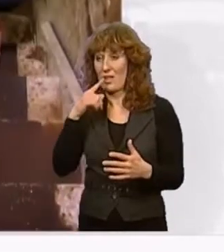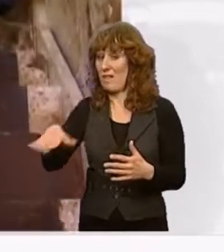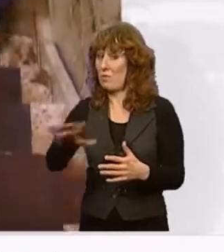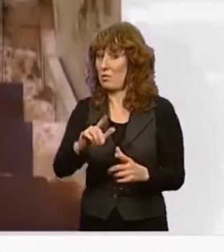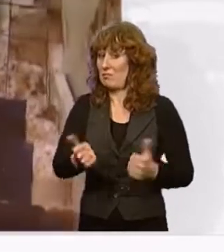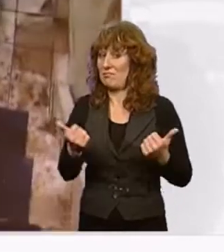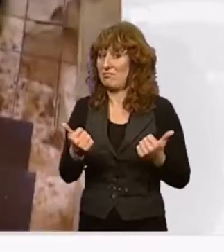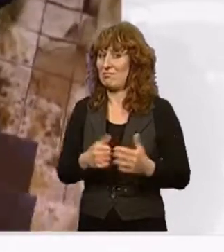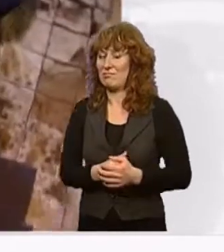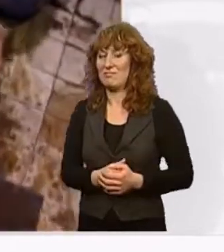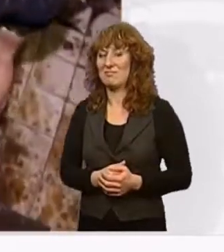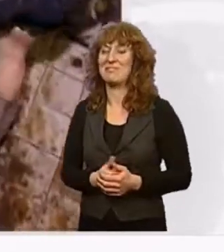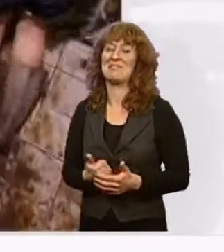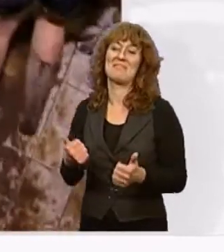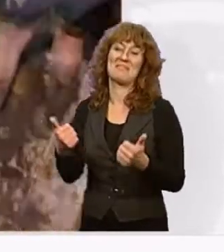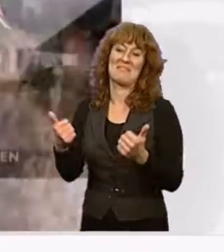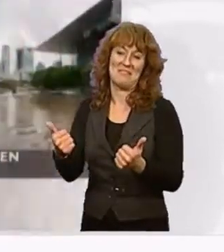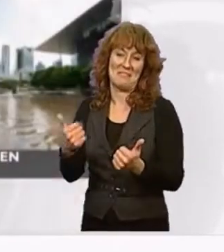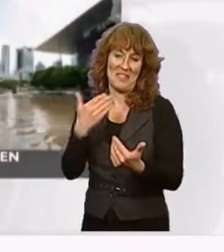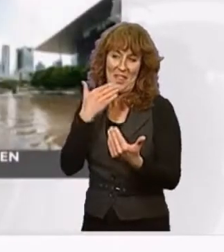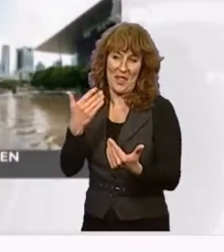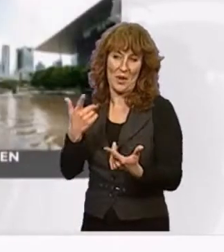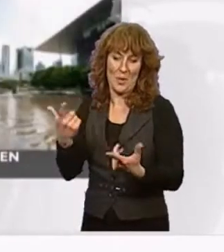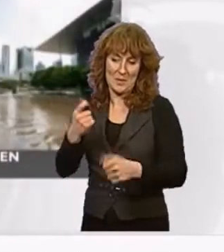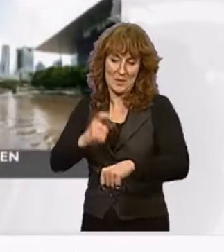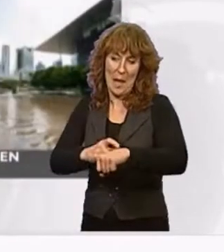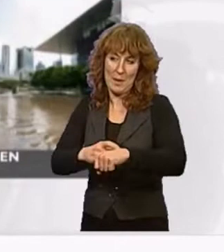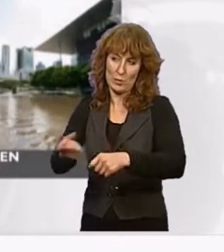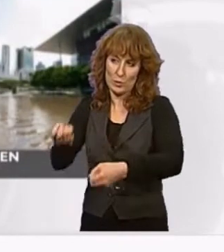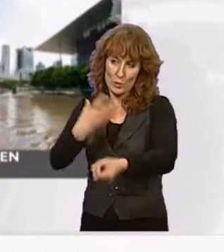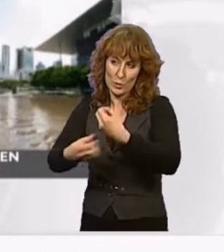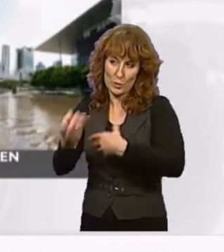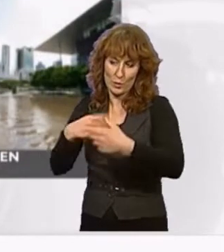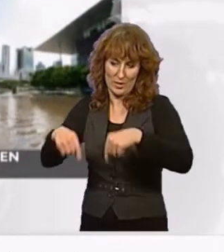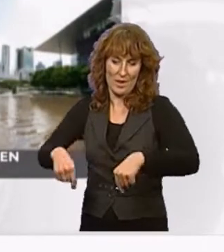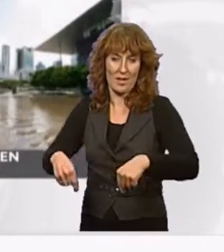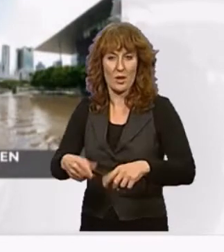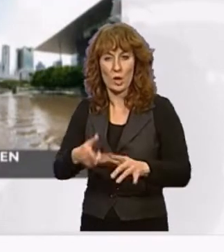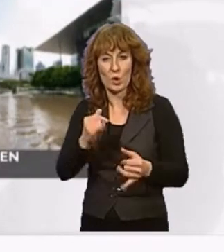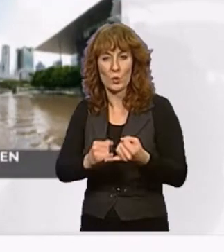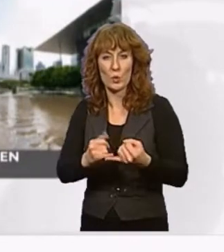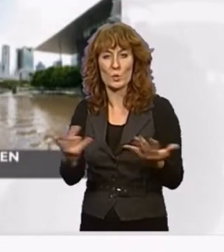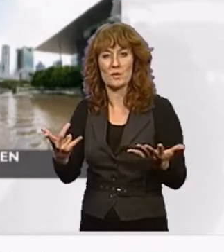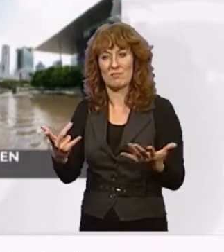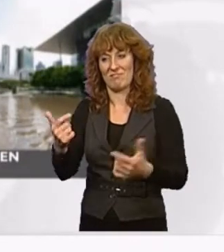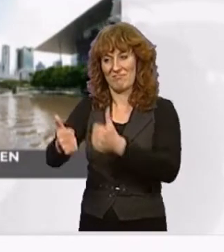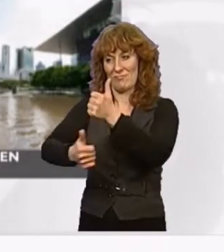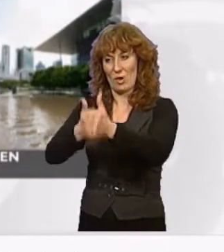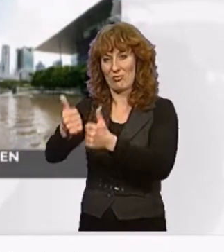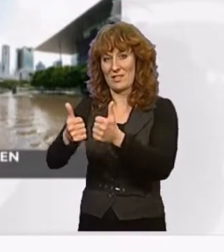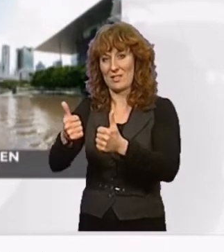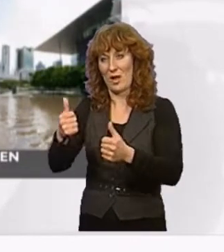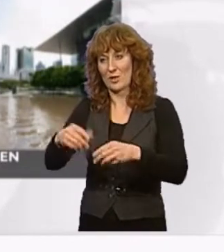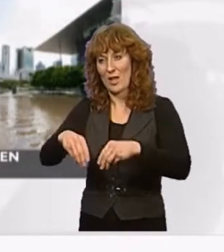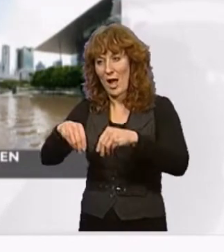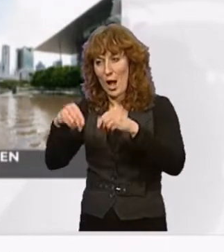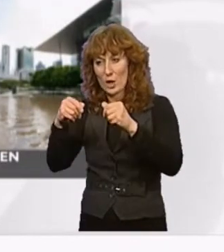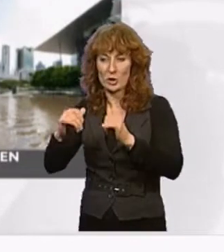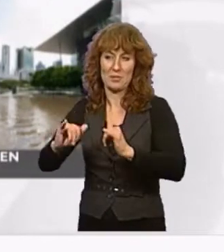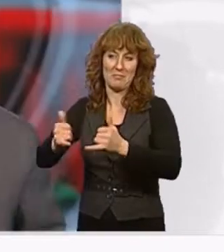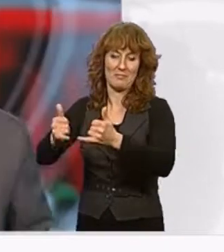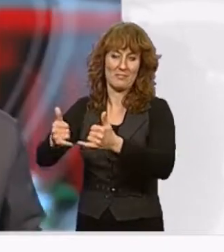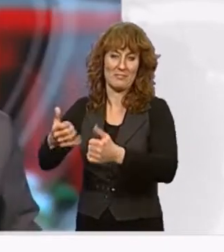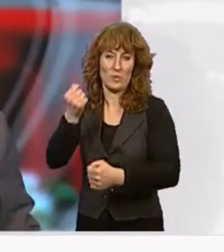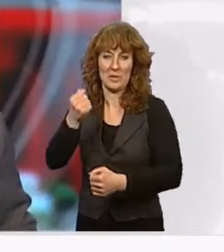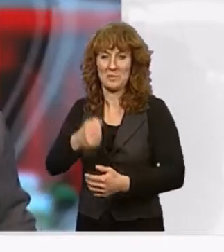job. OK, well, Kevin Peterson, thanks for taking time to speak to us here on BBC News and congratulations on that Ashes victory as well.